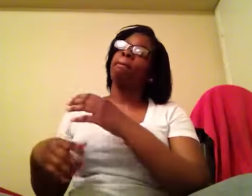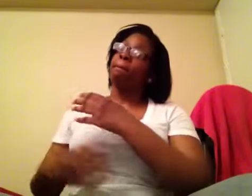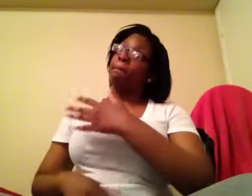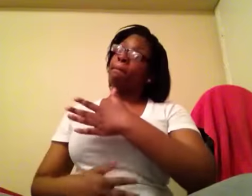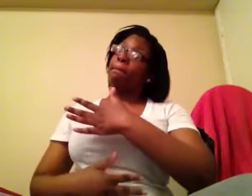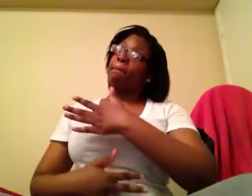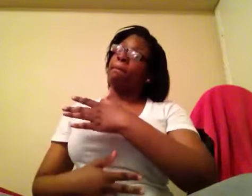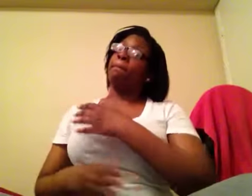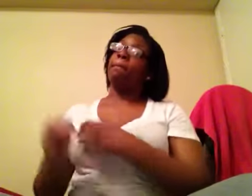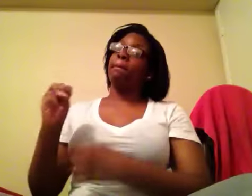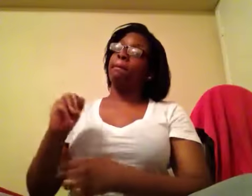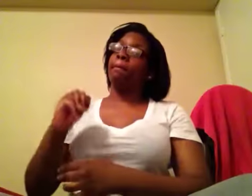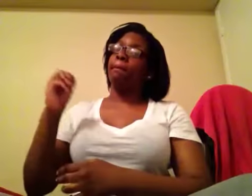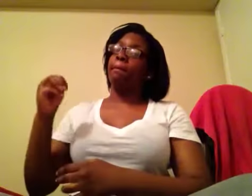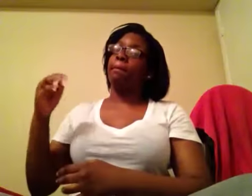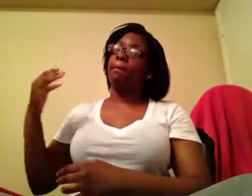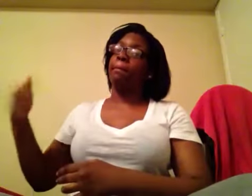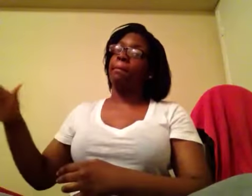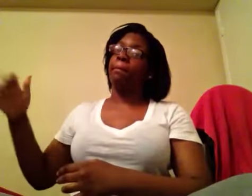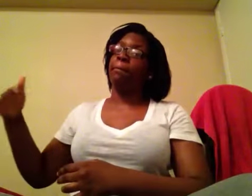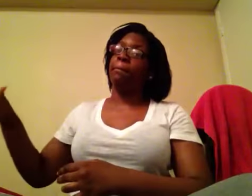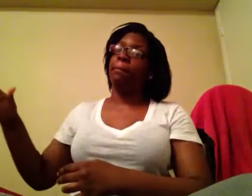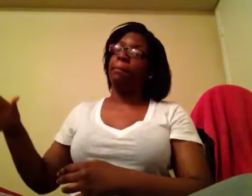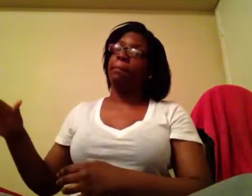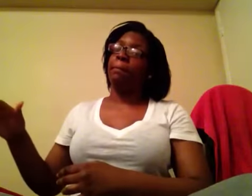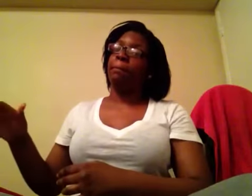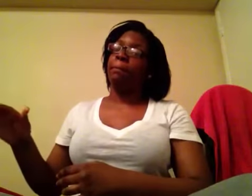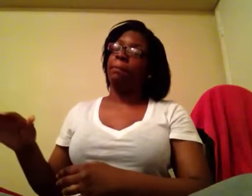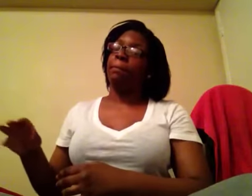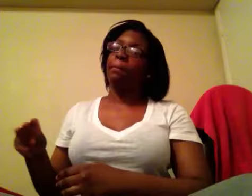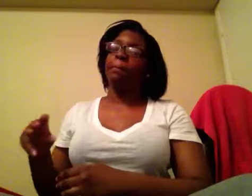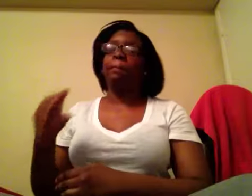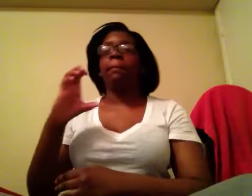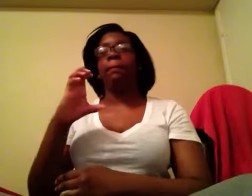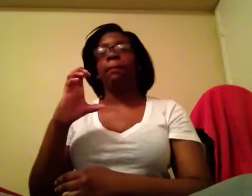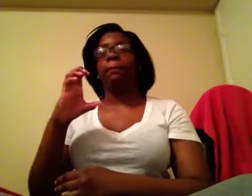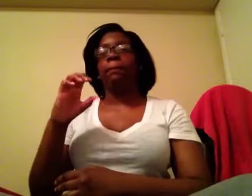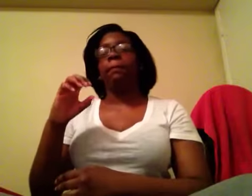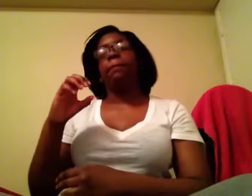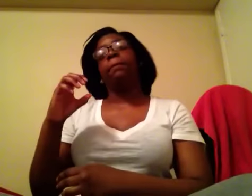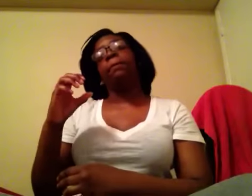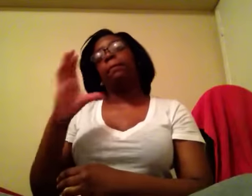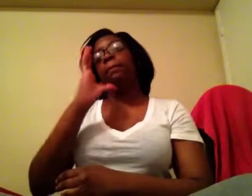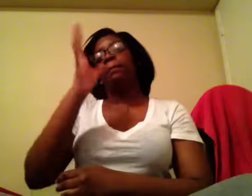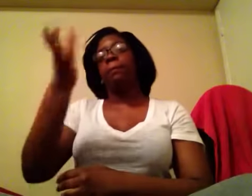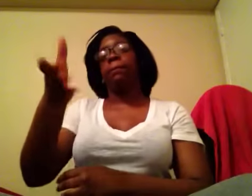lesson and didn't bother Miss Muffet ever again. Maybe because he was dead. God and.